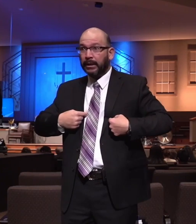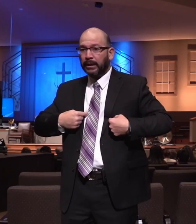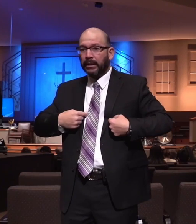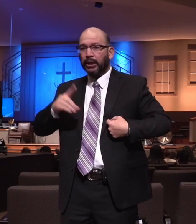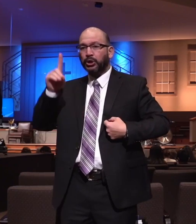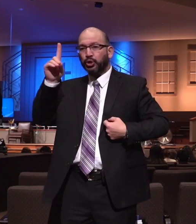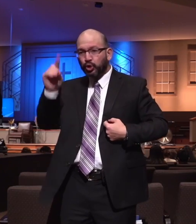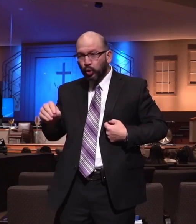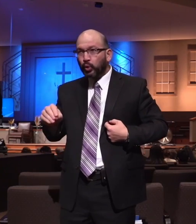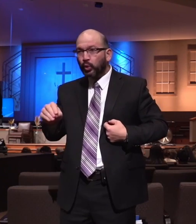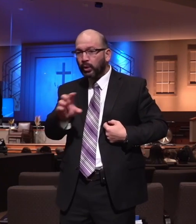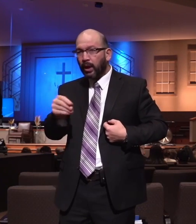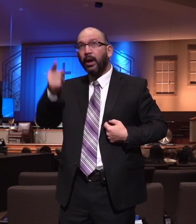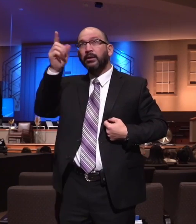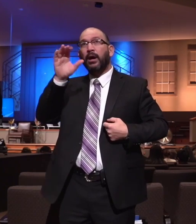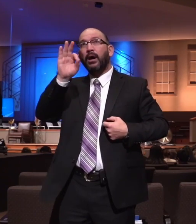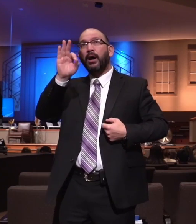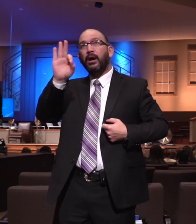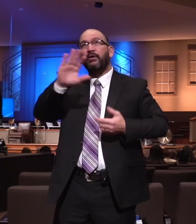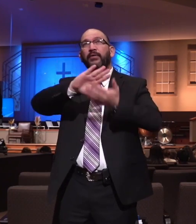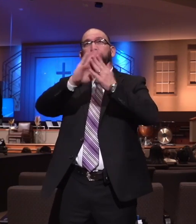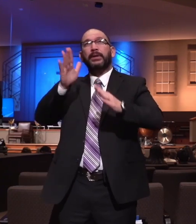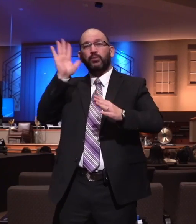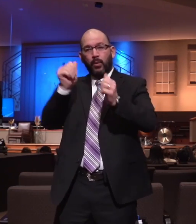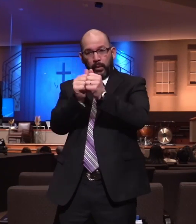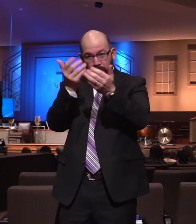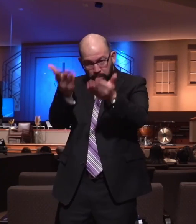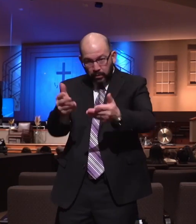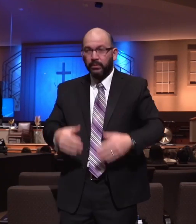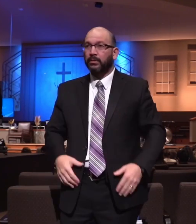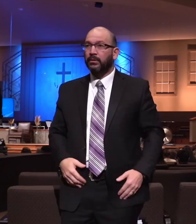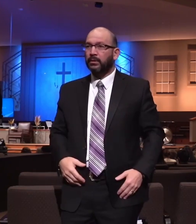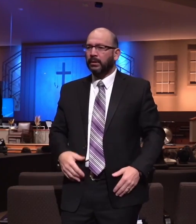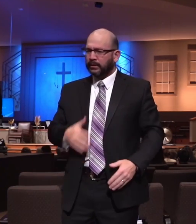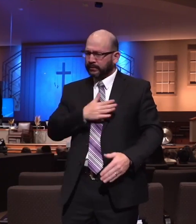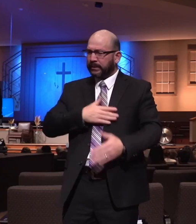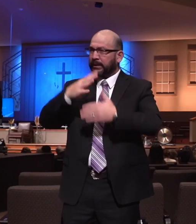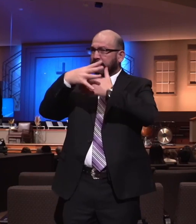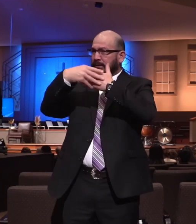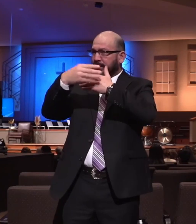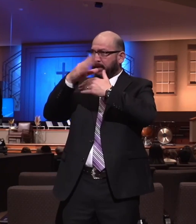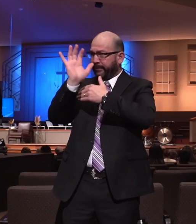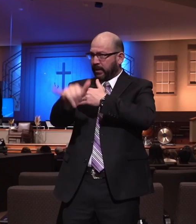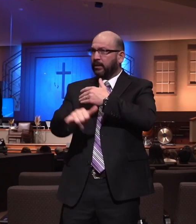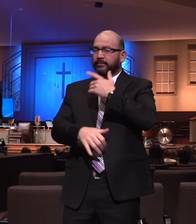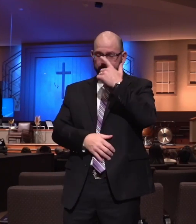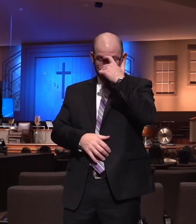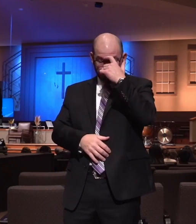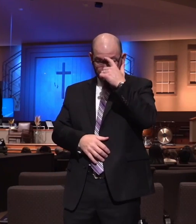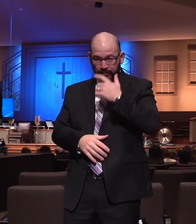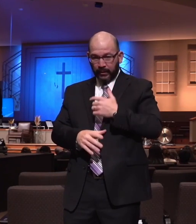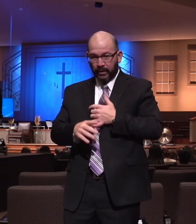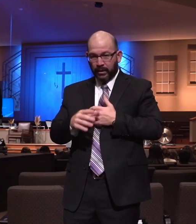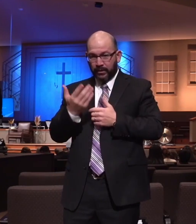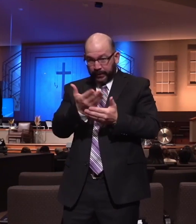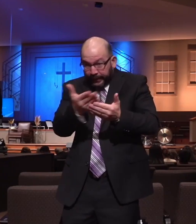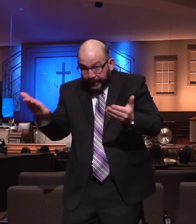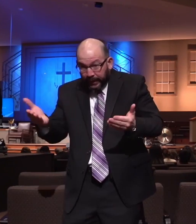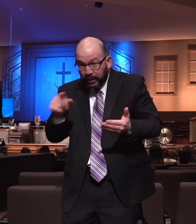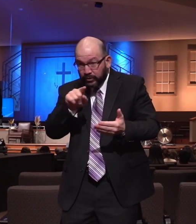and the God of peace shall be with you. Now let's read that verse together. What a great verse. Ready? Begin. Those things which ye have